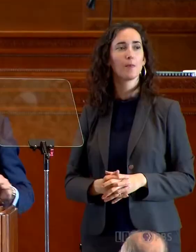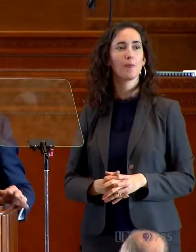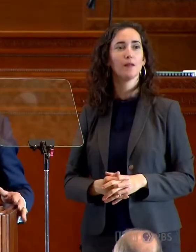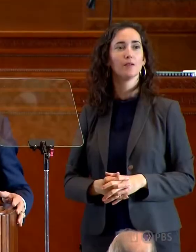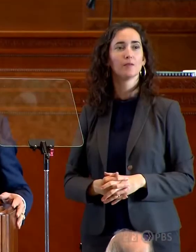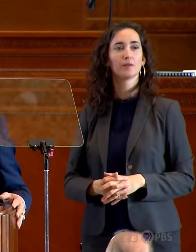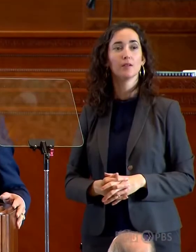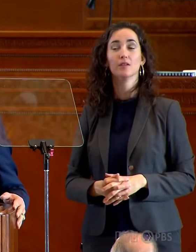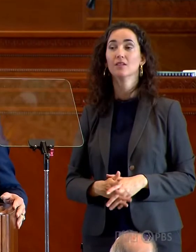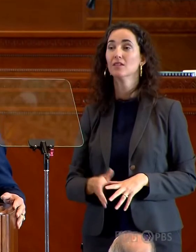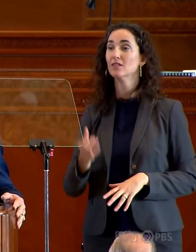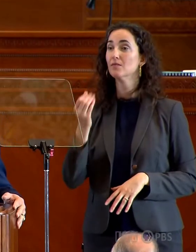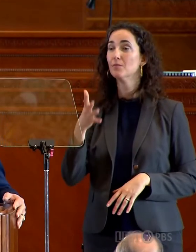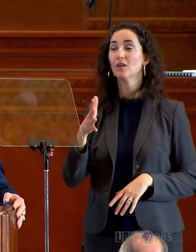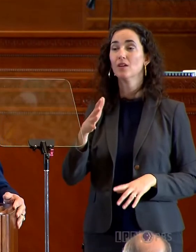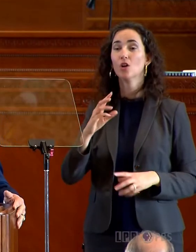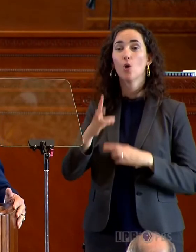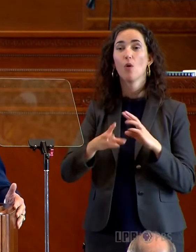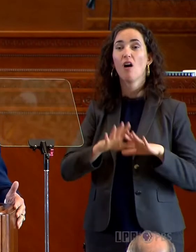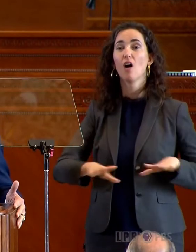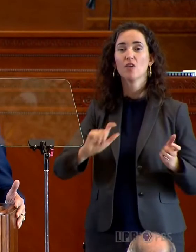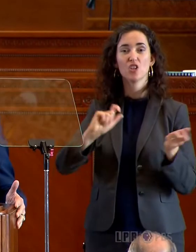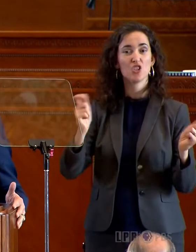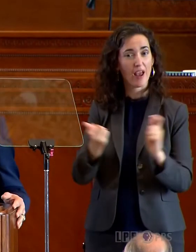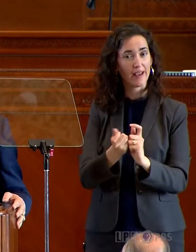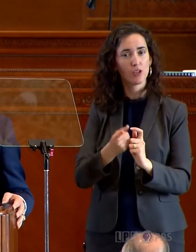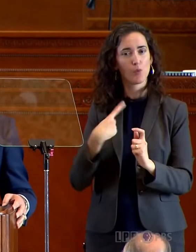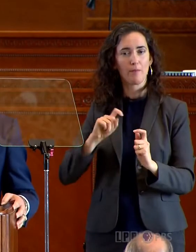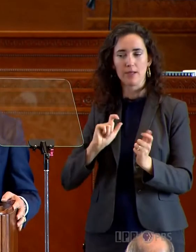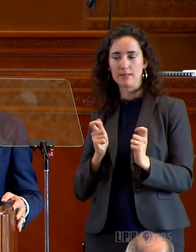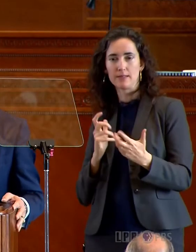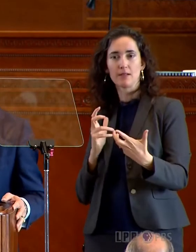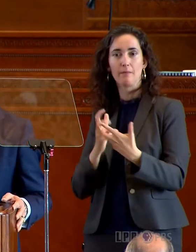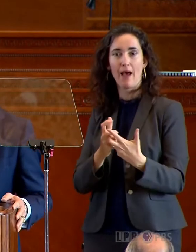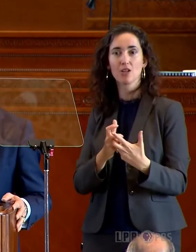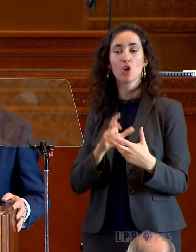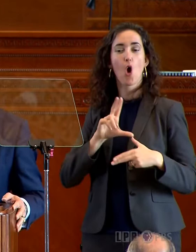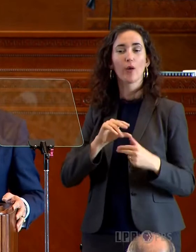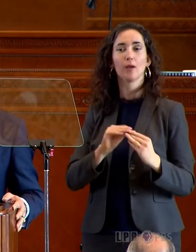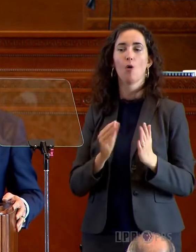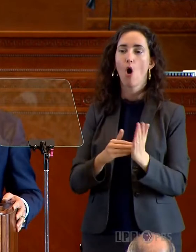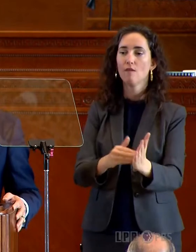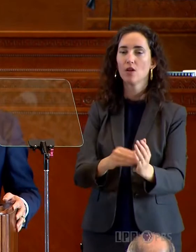We're all having to adapt to a changing environment, one where storms are getting stronger and more frequent.